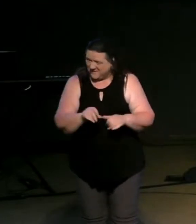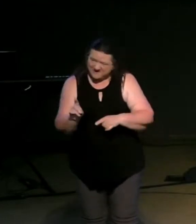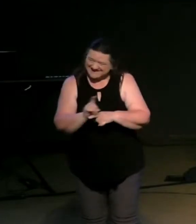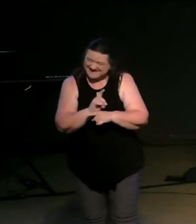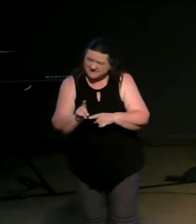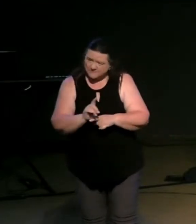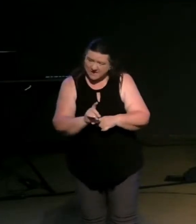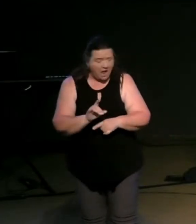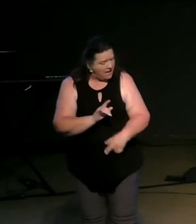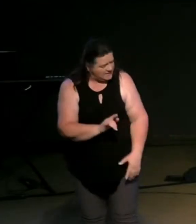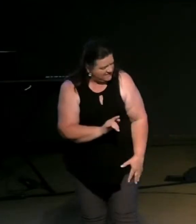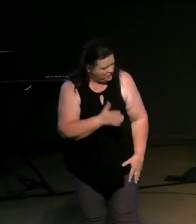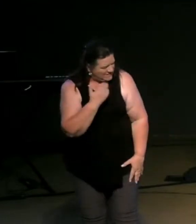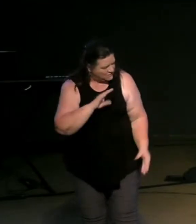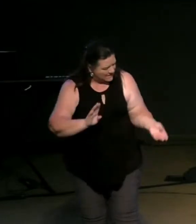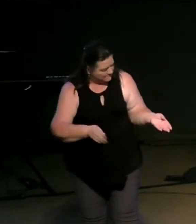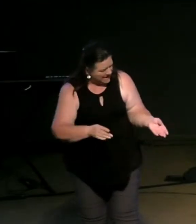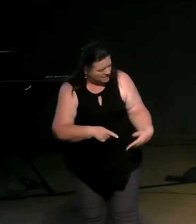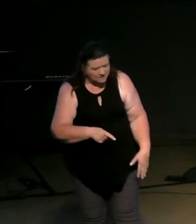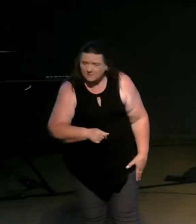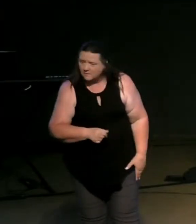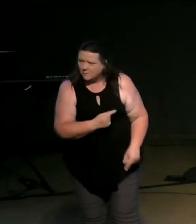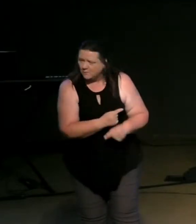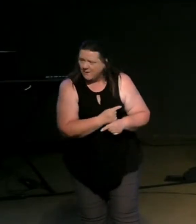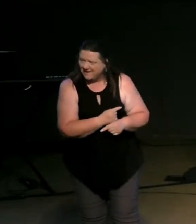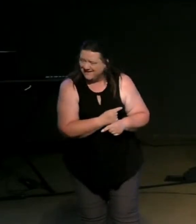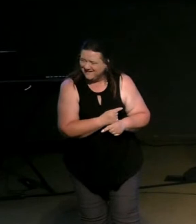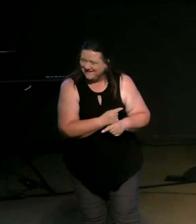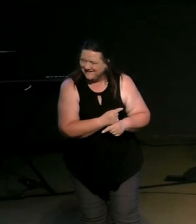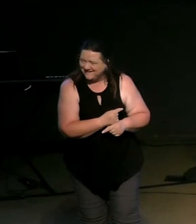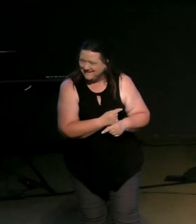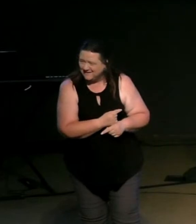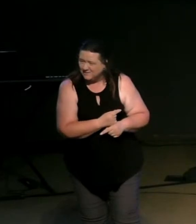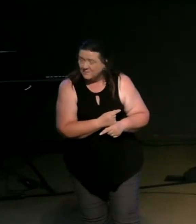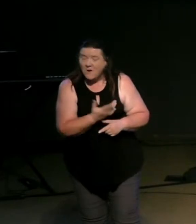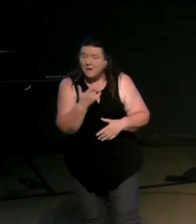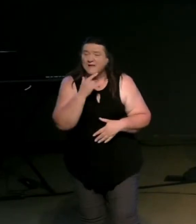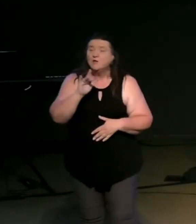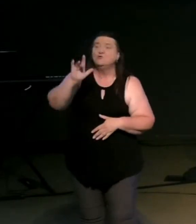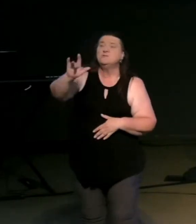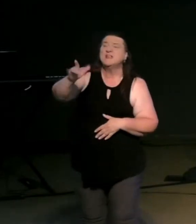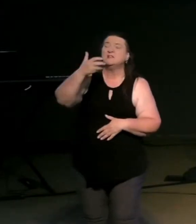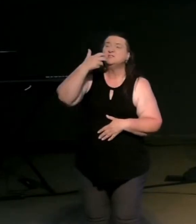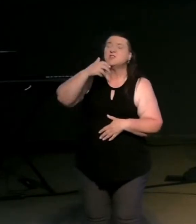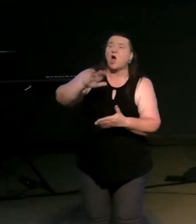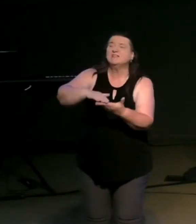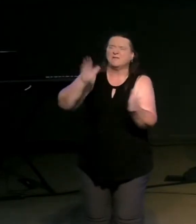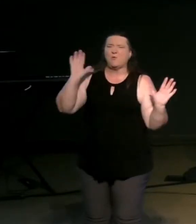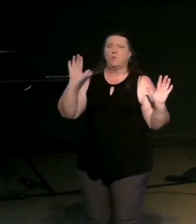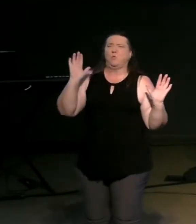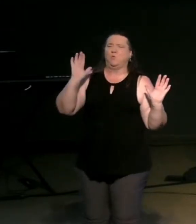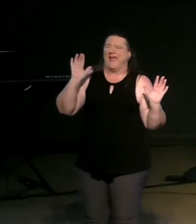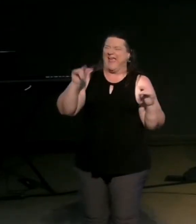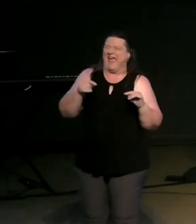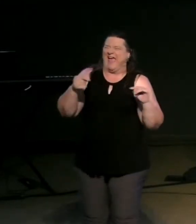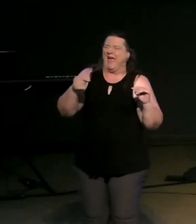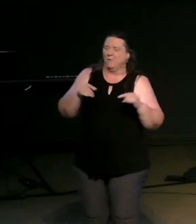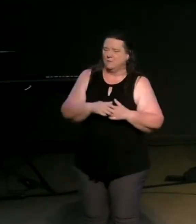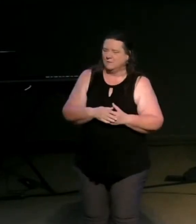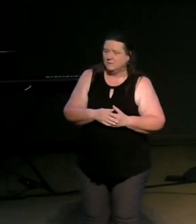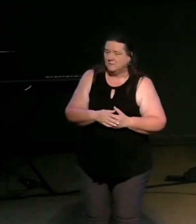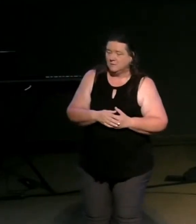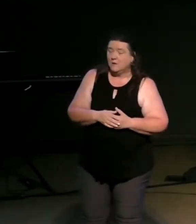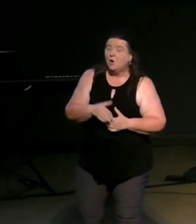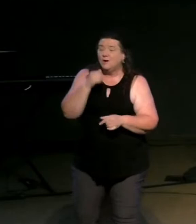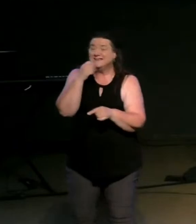or corrected out of love so that we wouldn't touch that hot stove again or perhaps hit our sister over the head with a bat